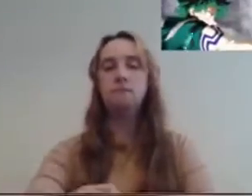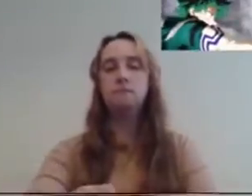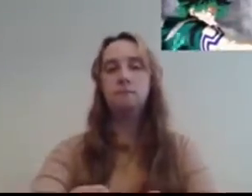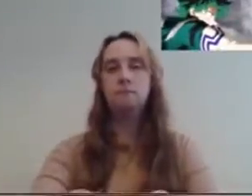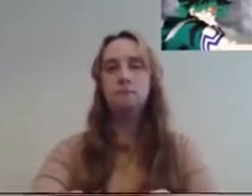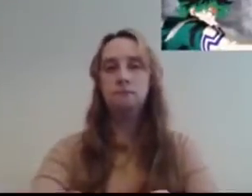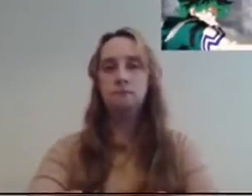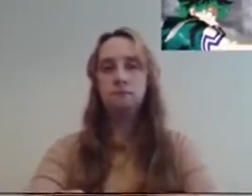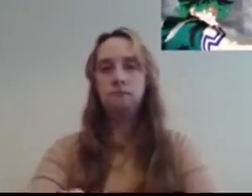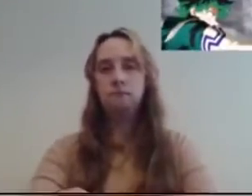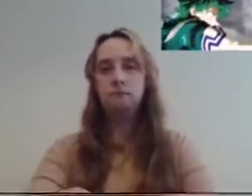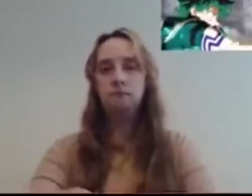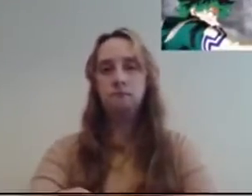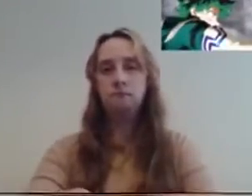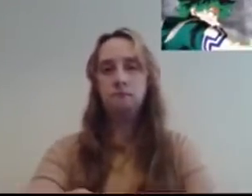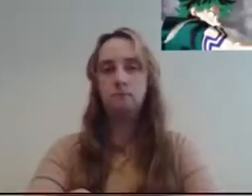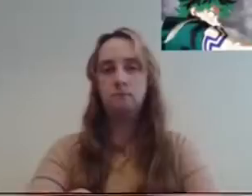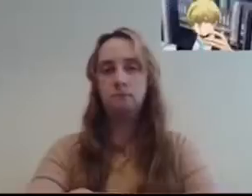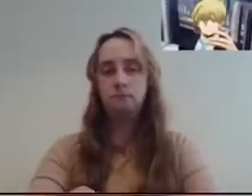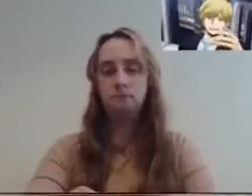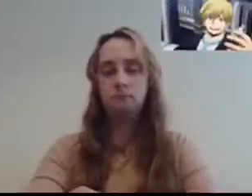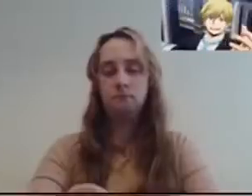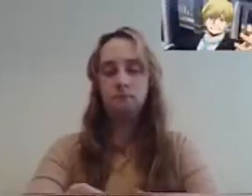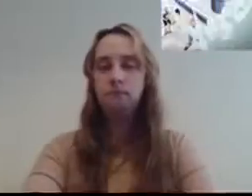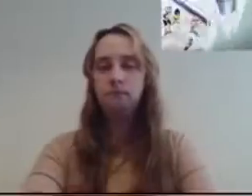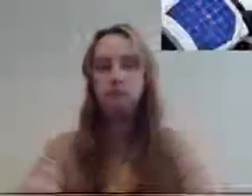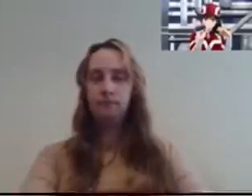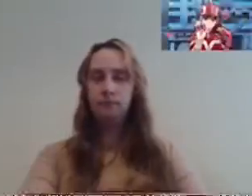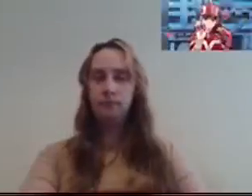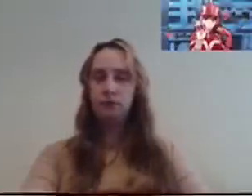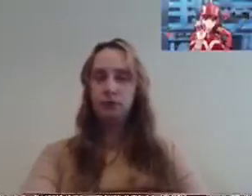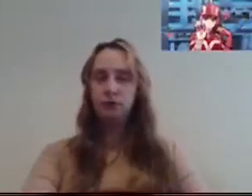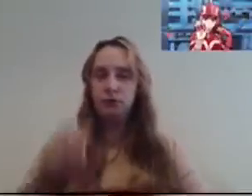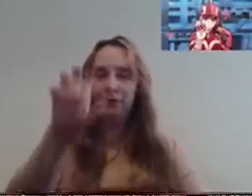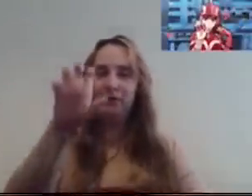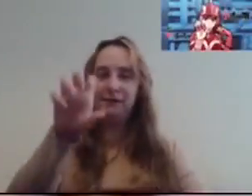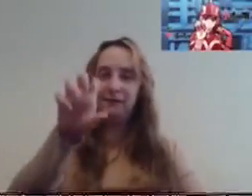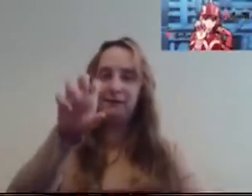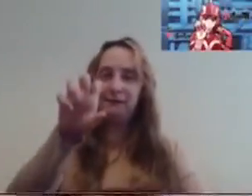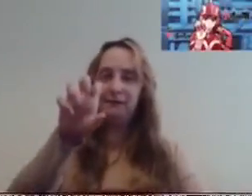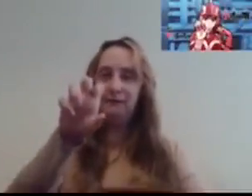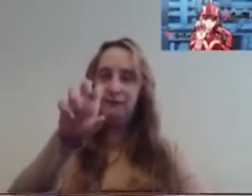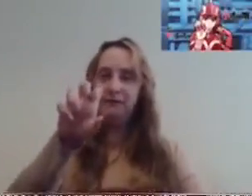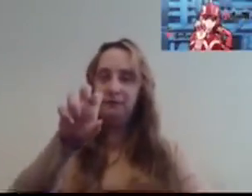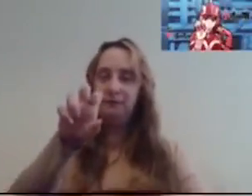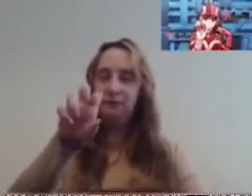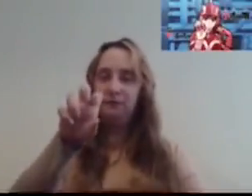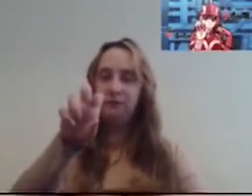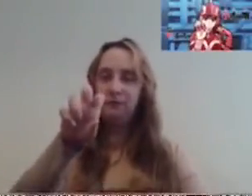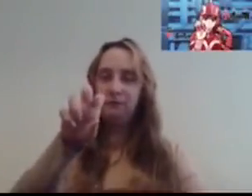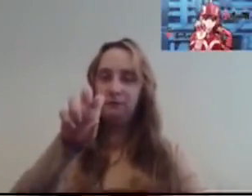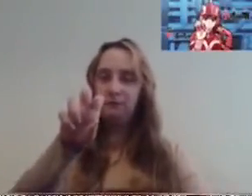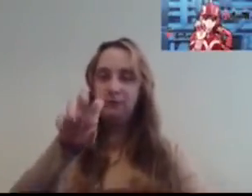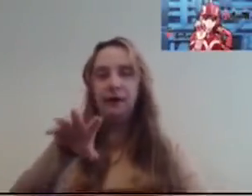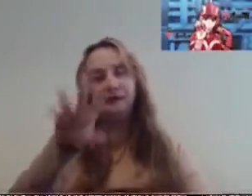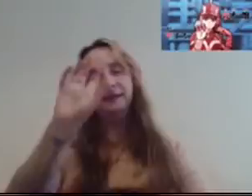if I were you. They likely need help. Wait, hold on. Class B, Yui Kodai. Hero name, rule. Quark,